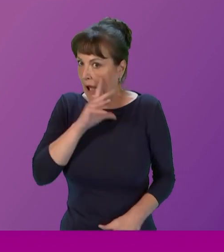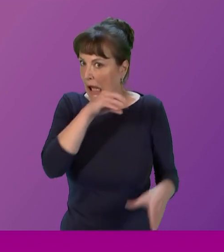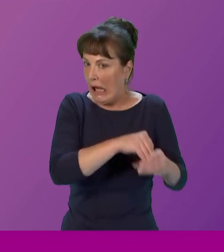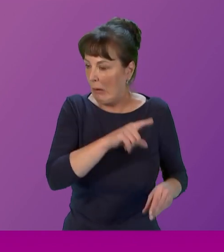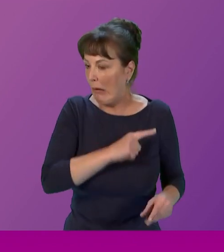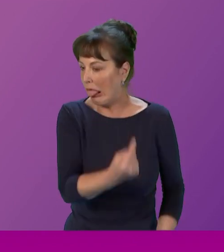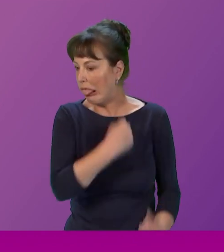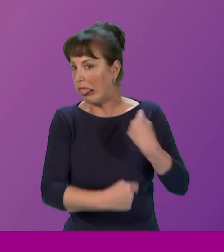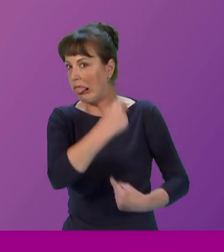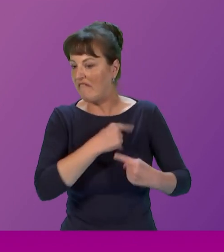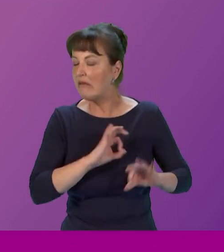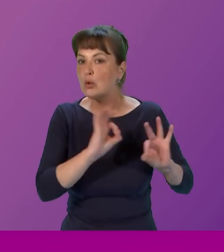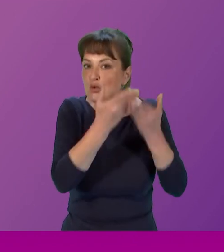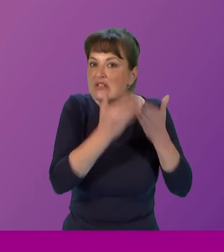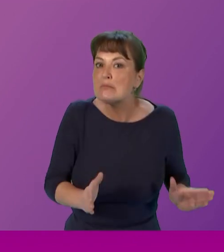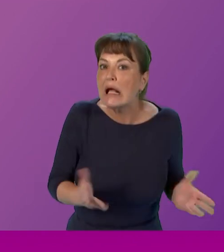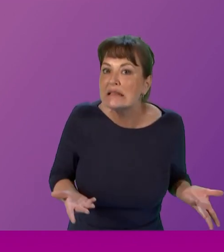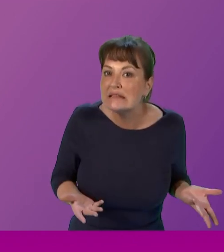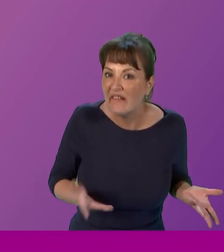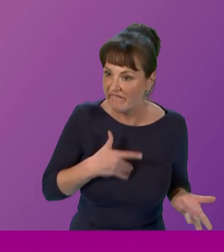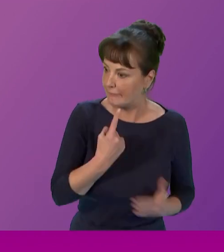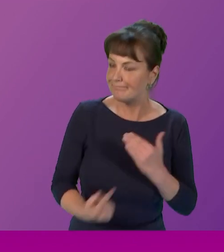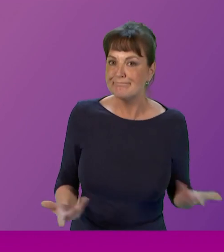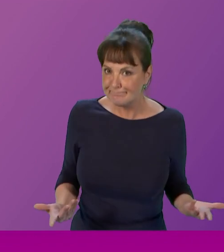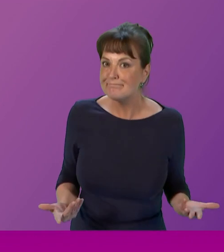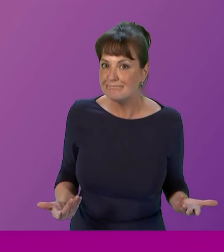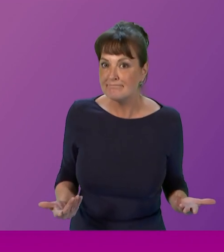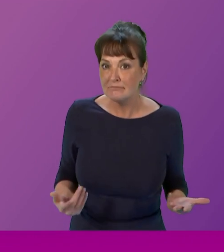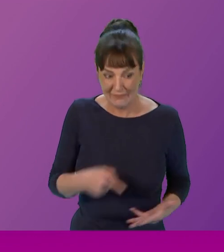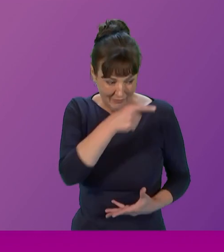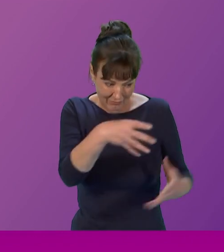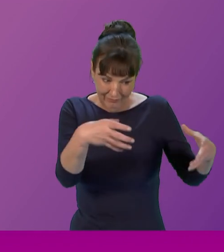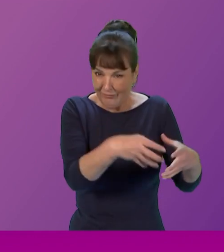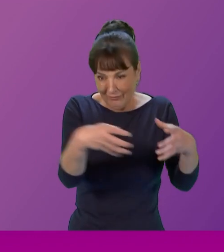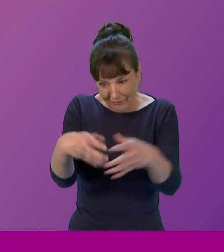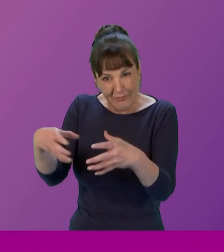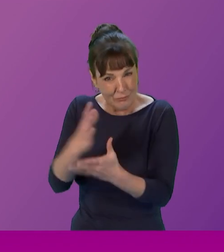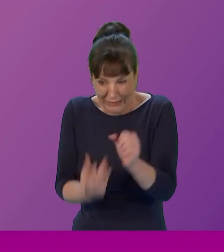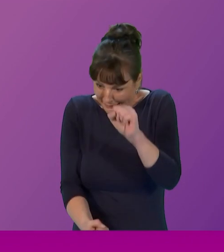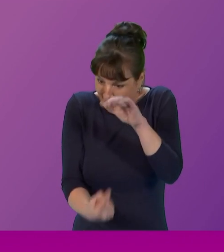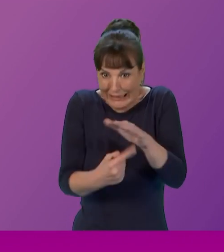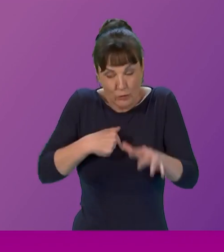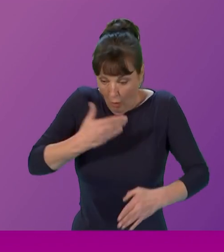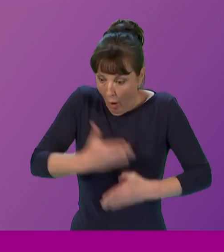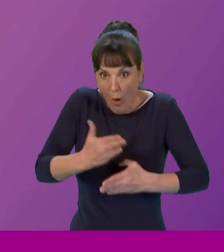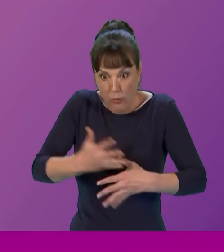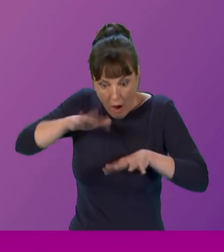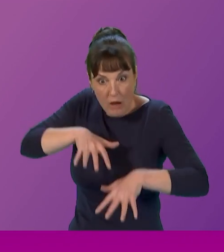receive within these sectors that are male dominated these sectors are incredibly key to our labour market and